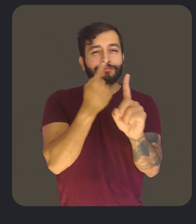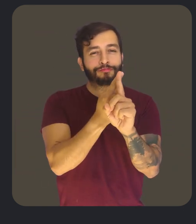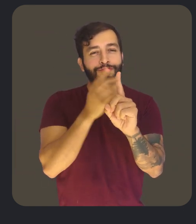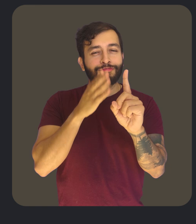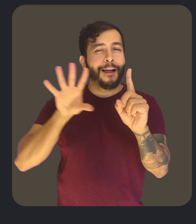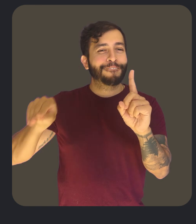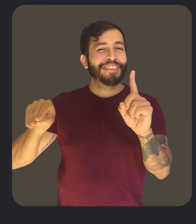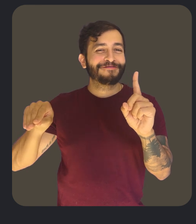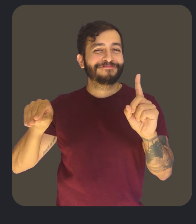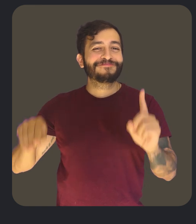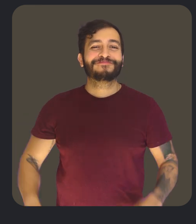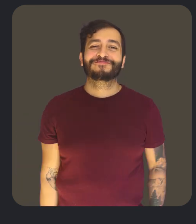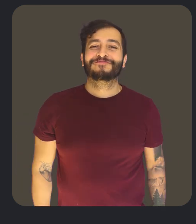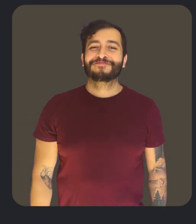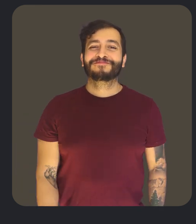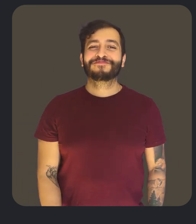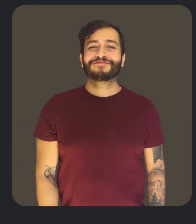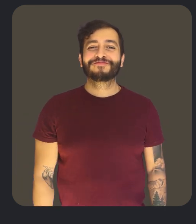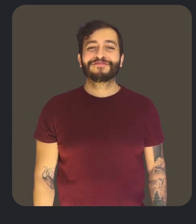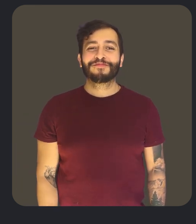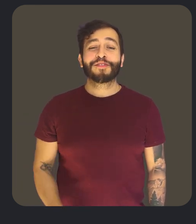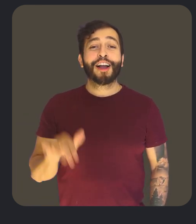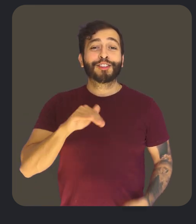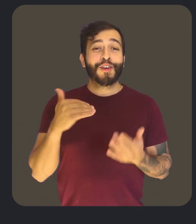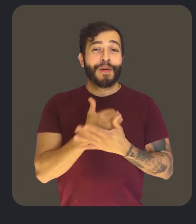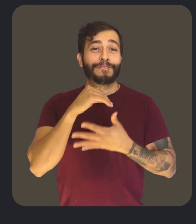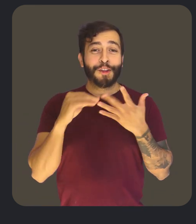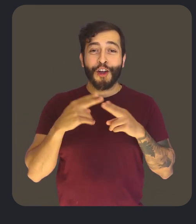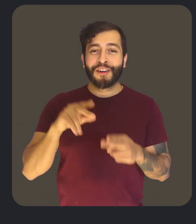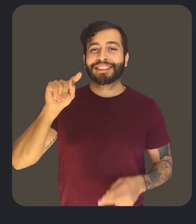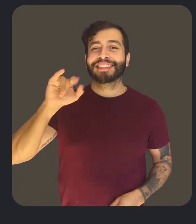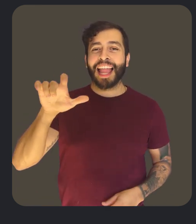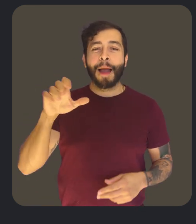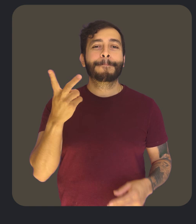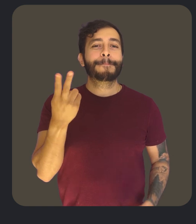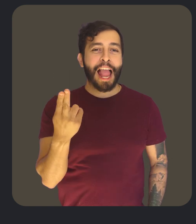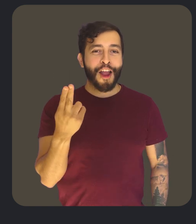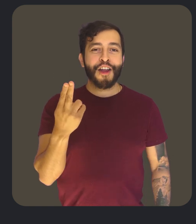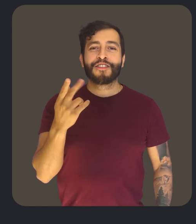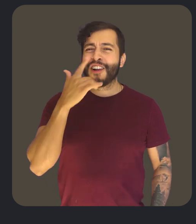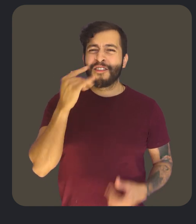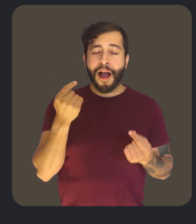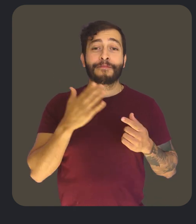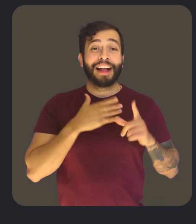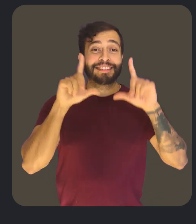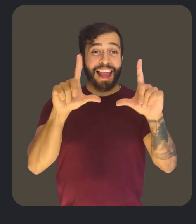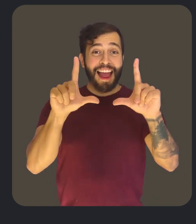their meeting view on just the presenter. And we're releasing a feature called Tile Pairing, which allows you to pair your